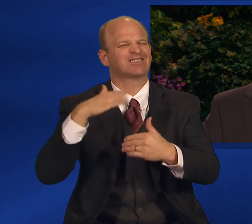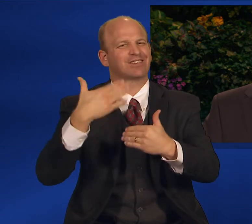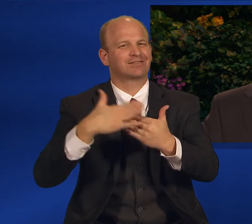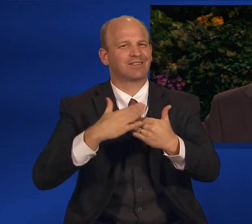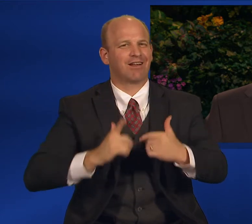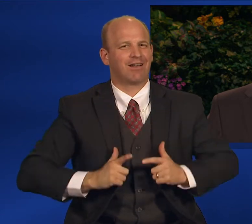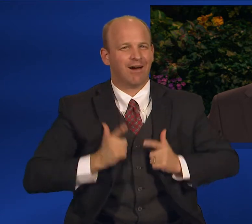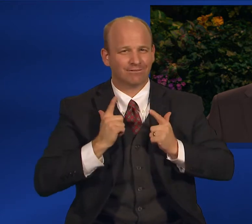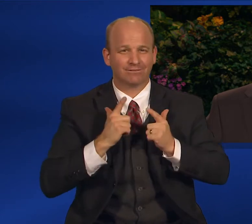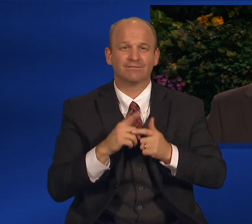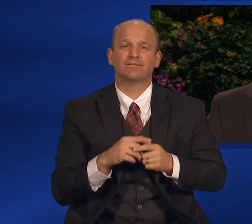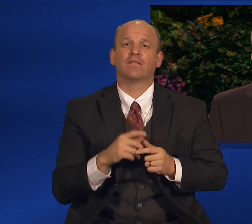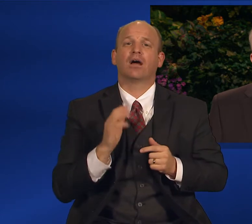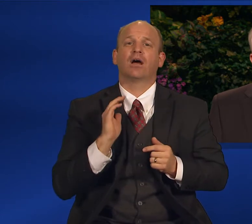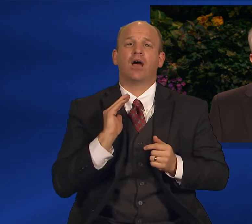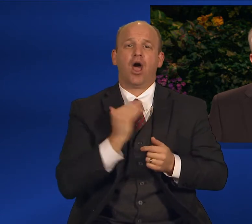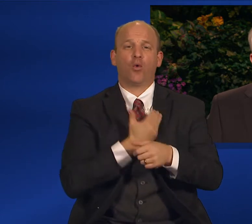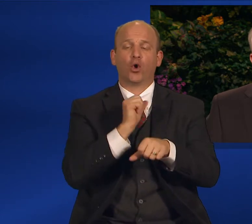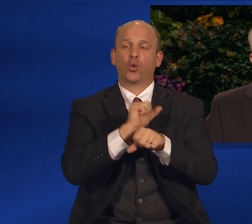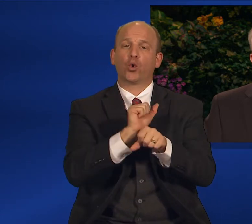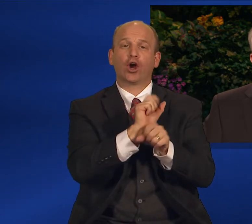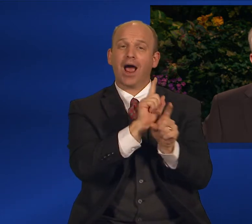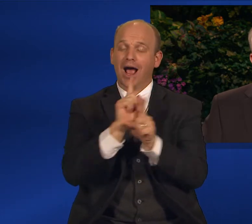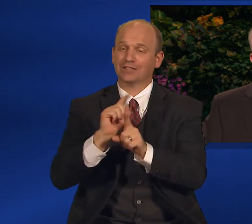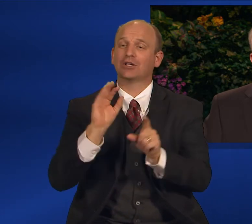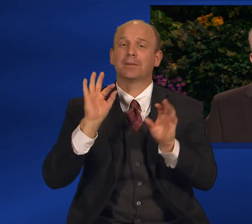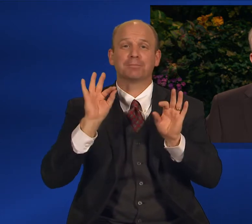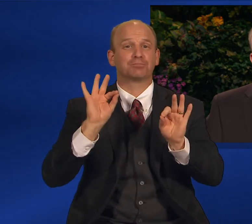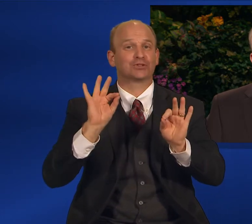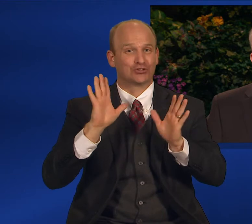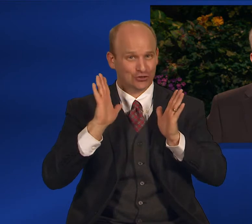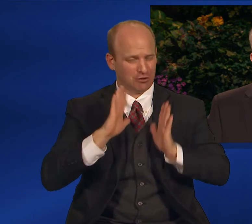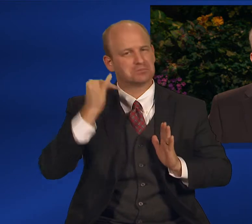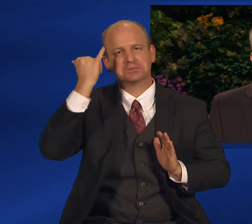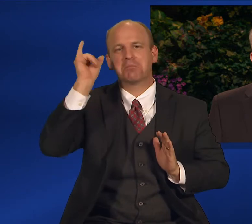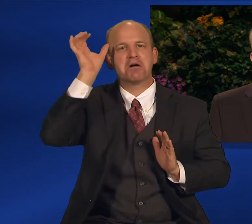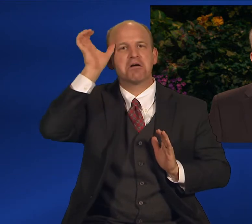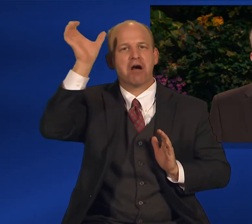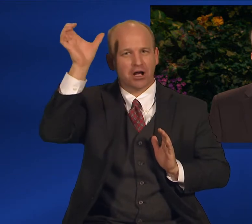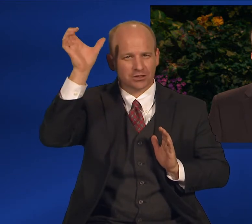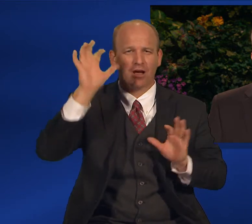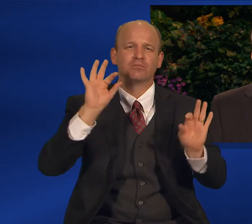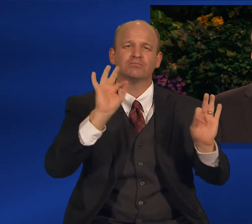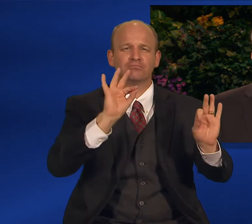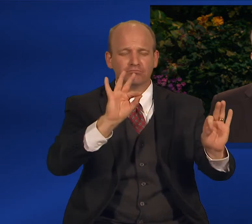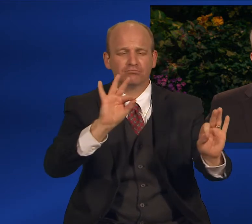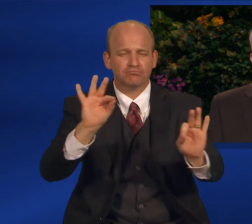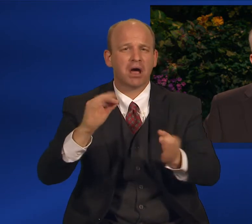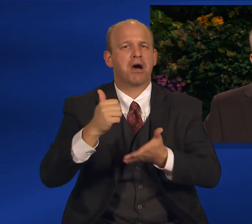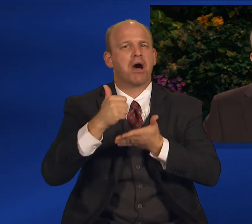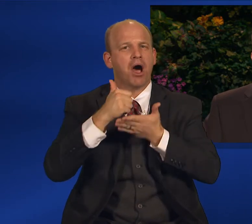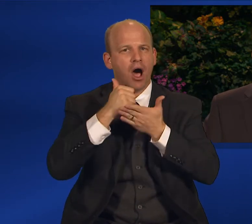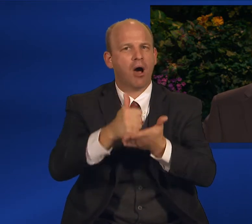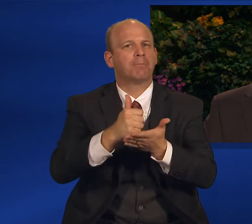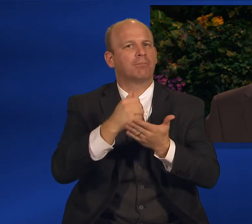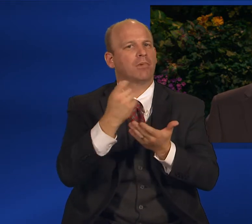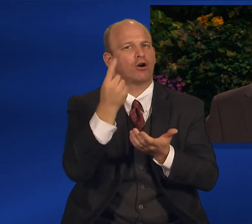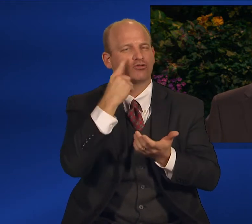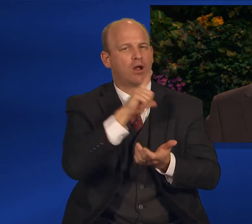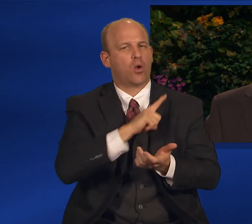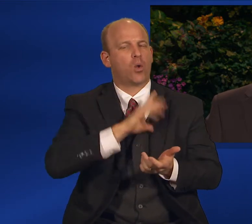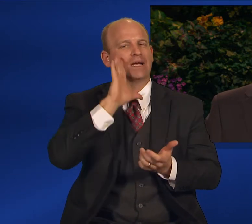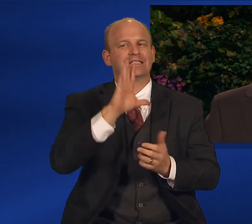redeeming love. As His authorized messengers, they offer the incomparable blessings of faith in Jesus